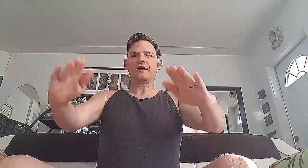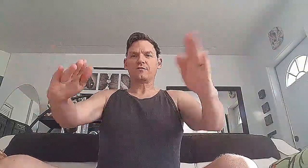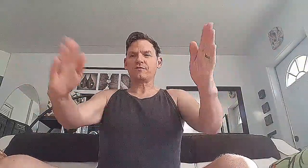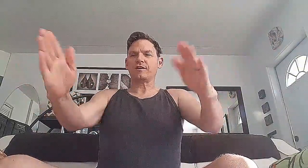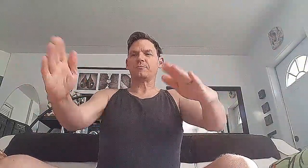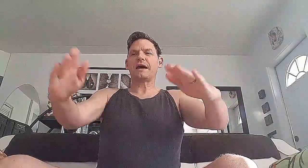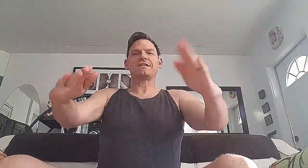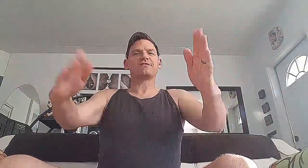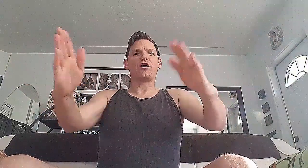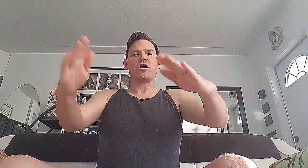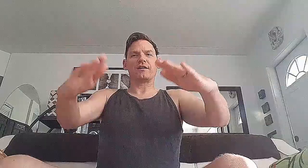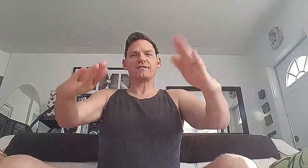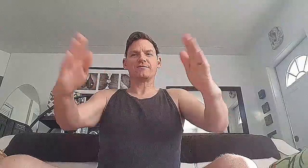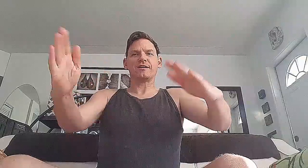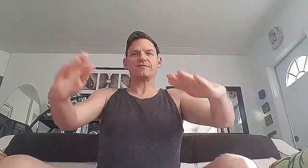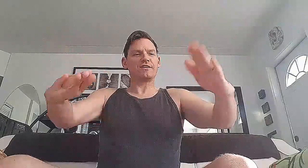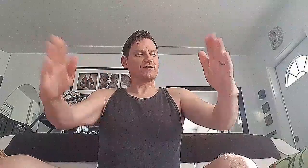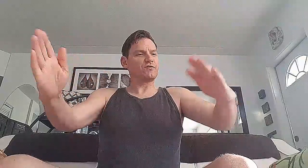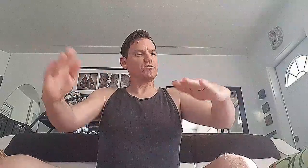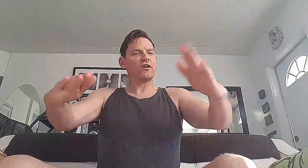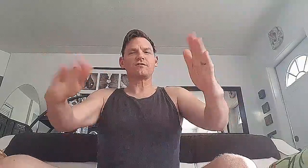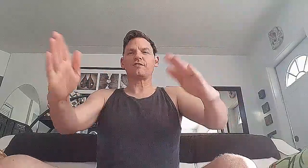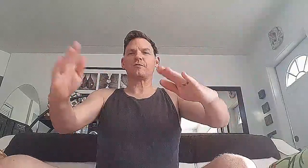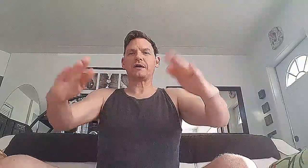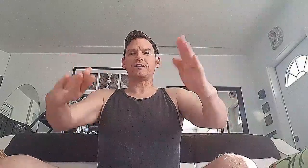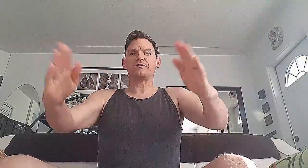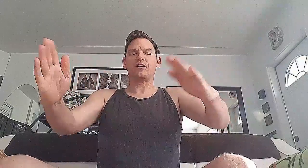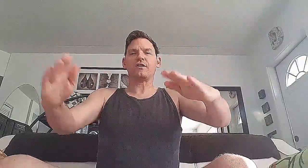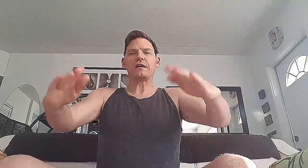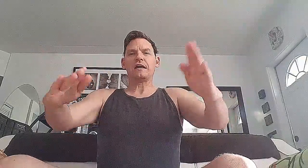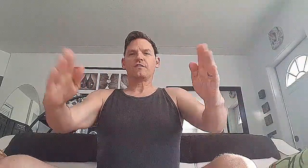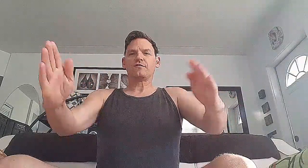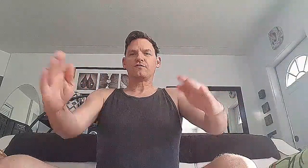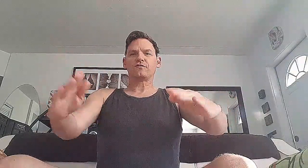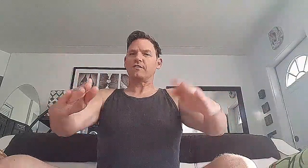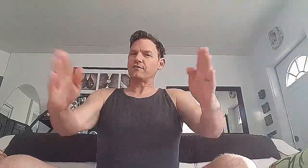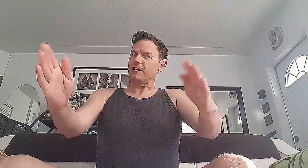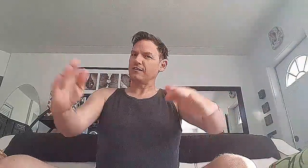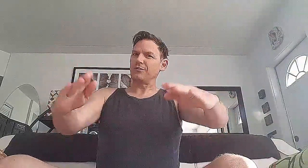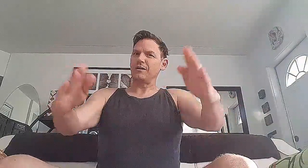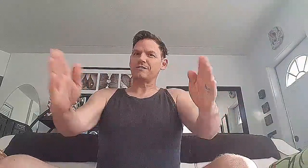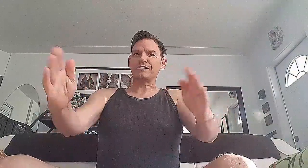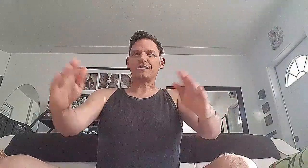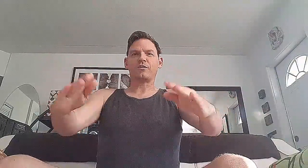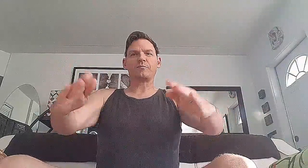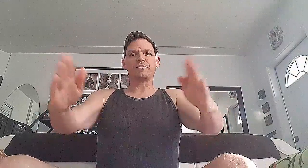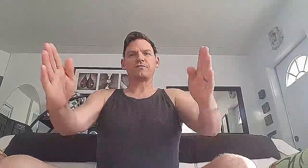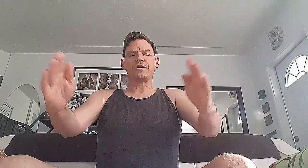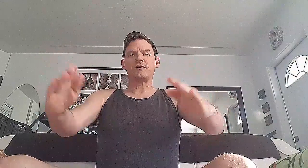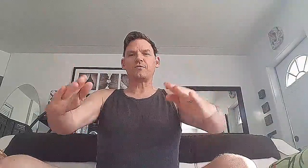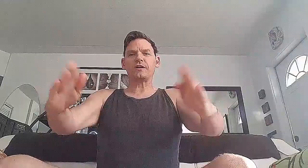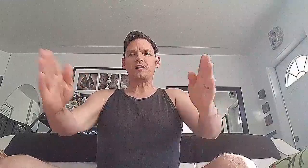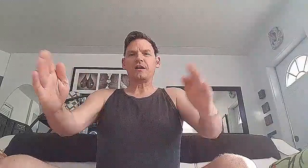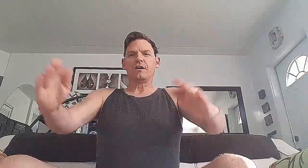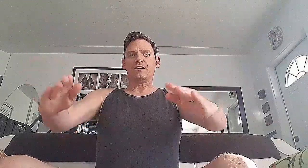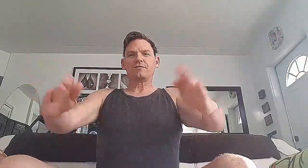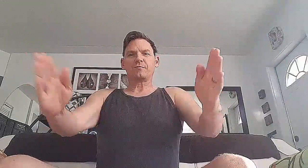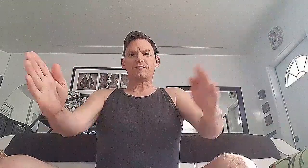So it's like you're patting the dog, right? It's like you have two dogs there and you're patting the dog. So you just, it'll take you a little while to get it going. It's very quick. It's almost